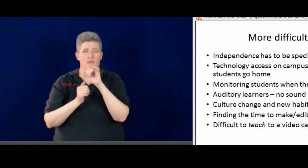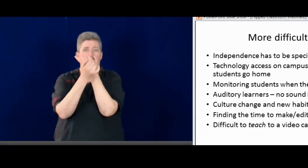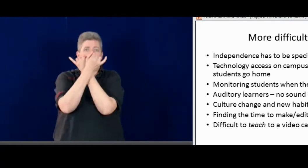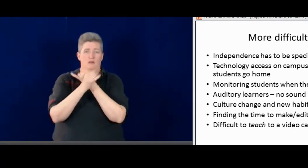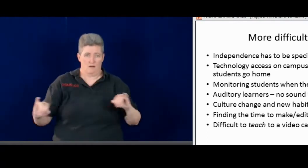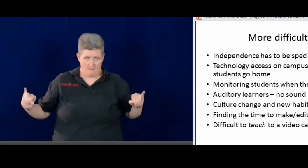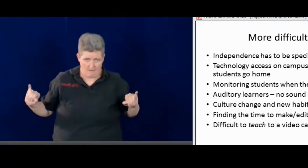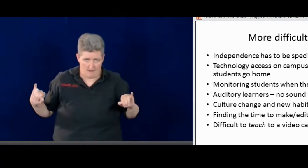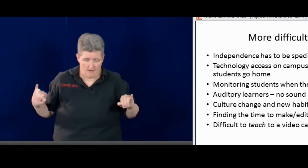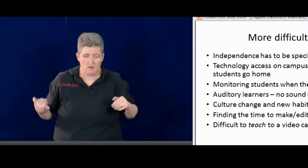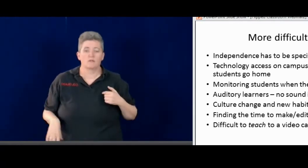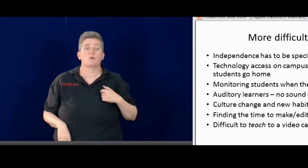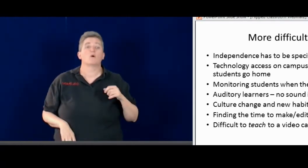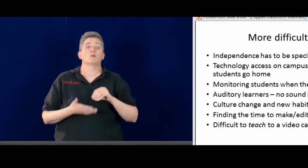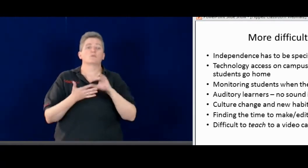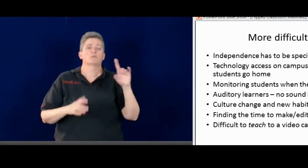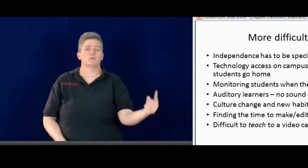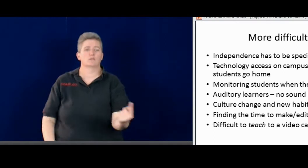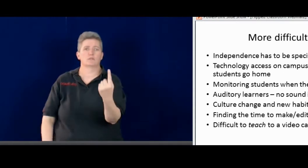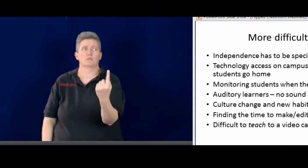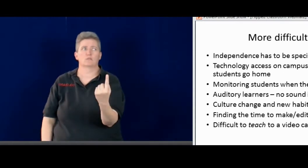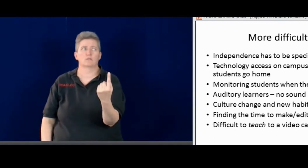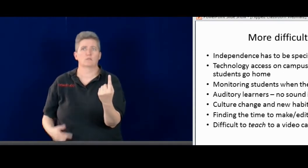how to be independent.